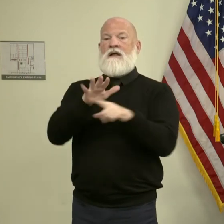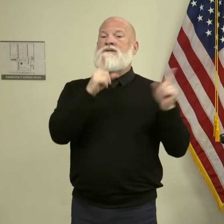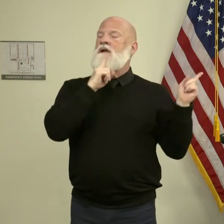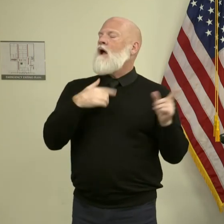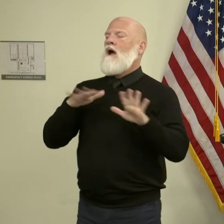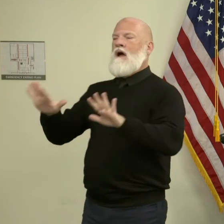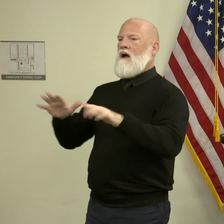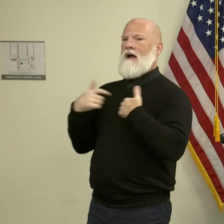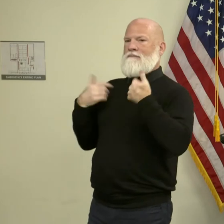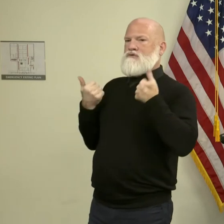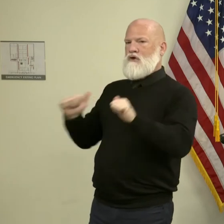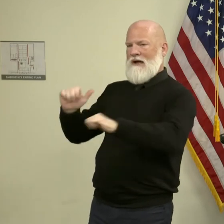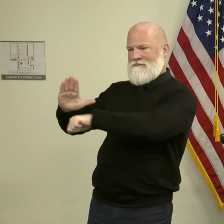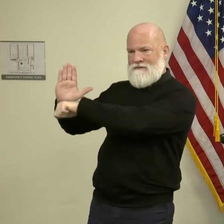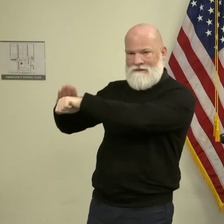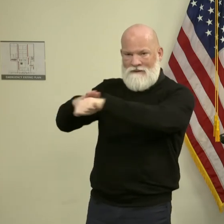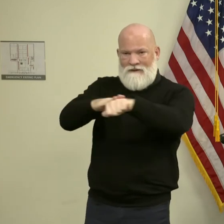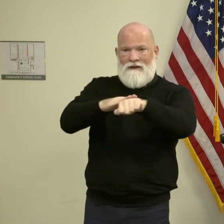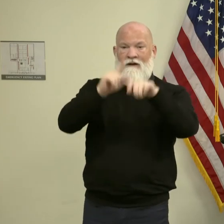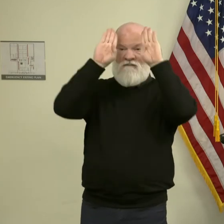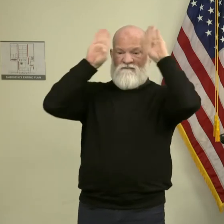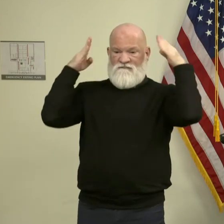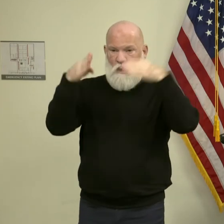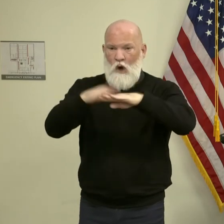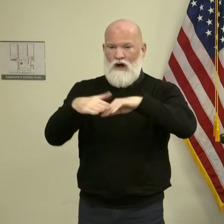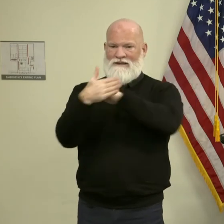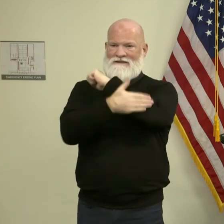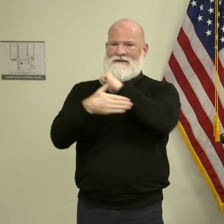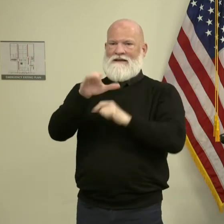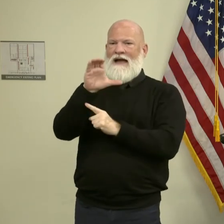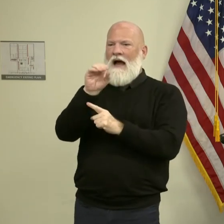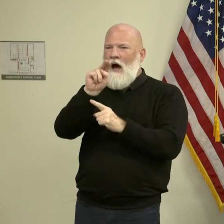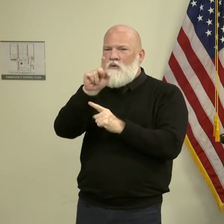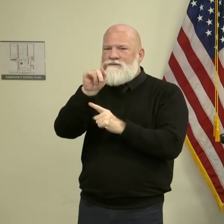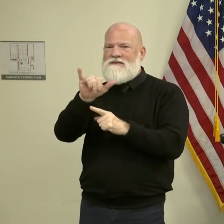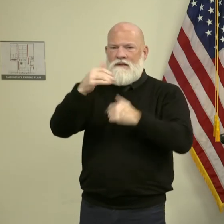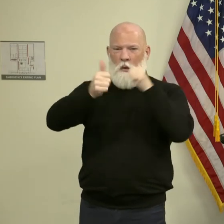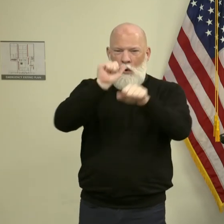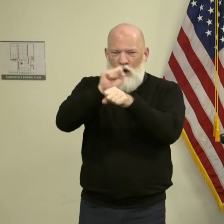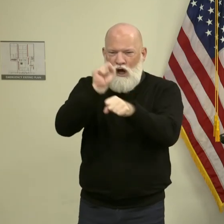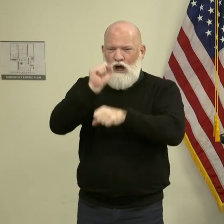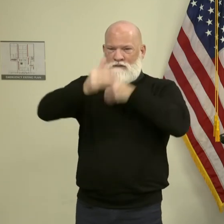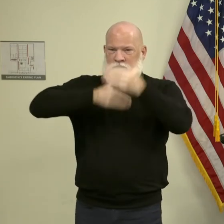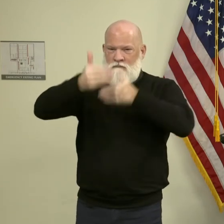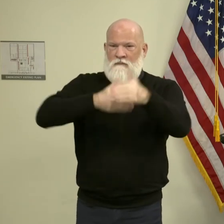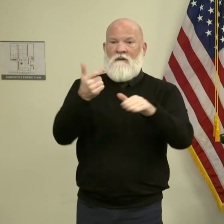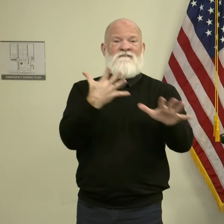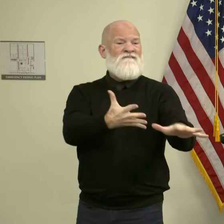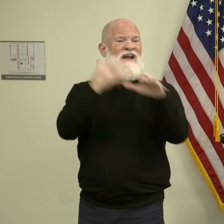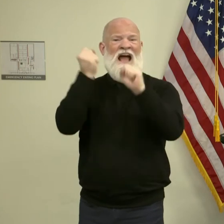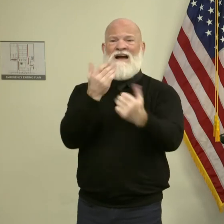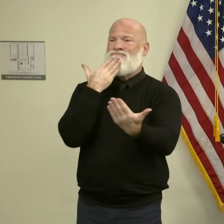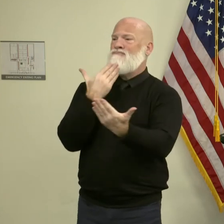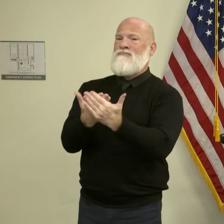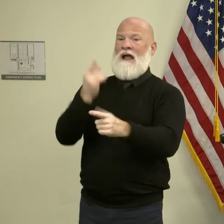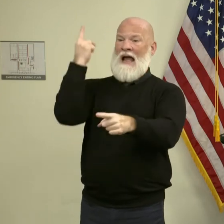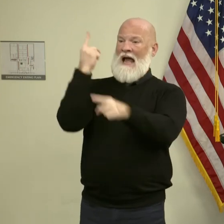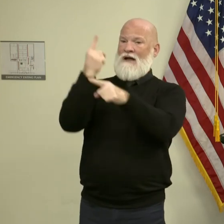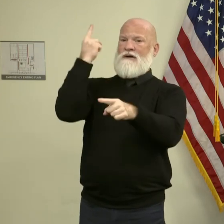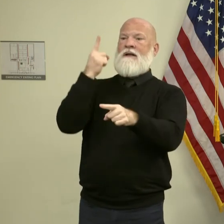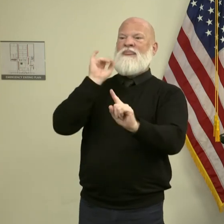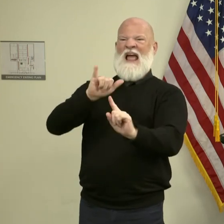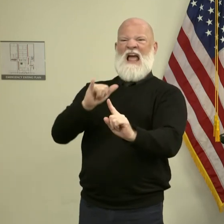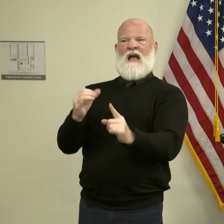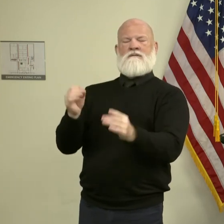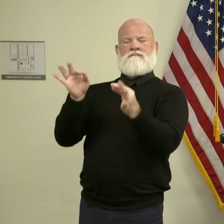them to get the, like I said before, fast is good, accurate is better. We'll, analysis can come later to see the specifics.